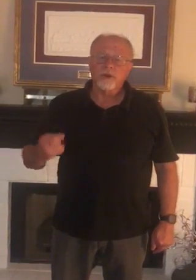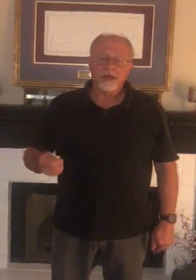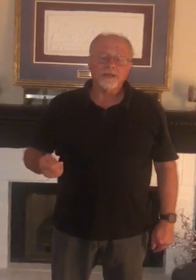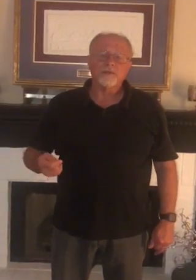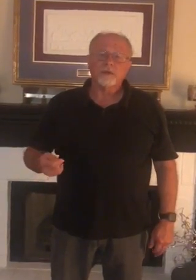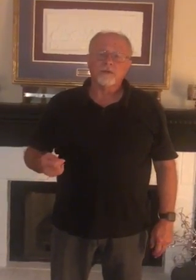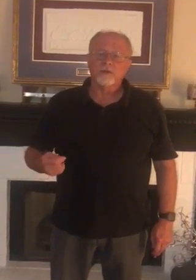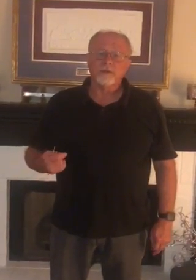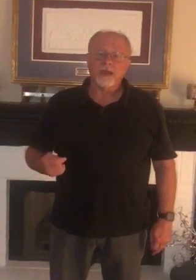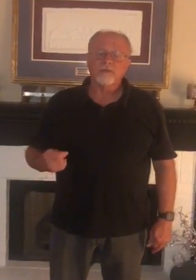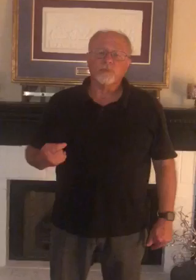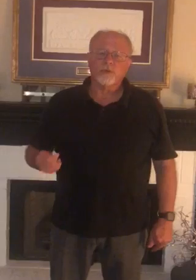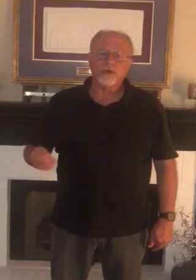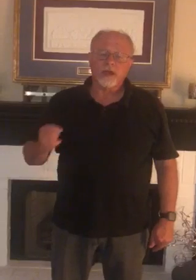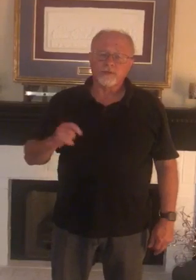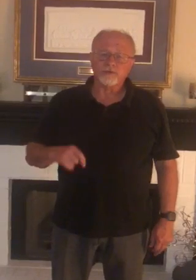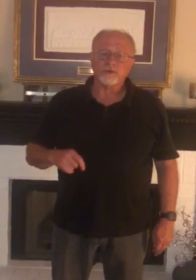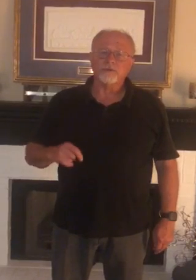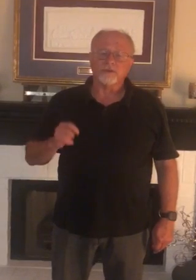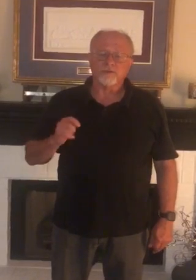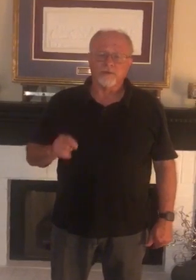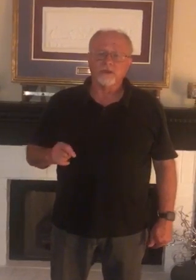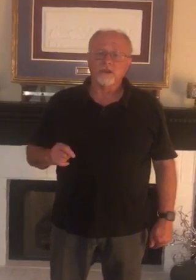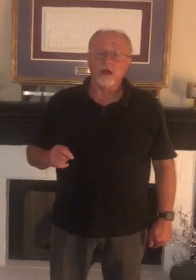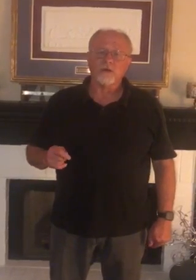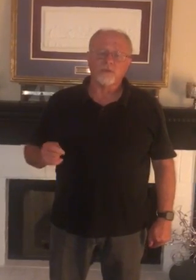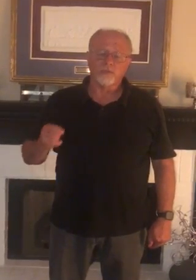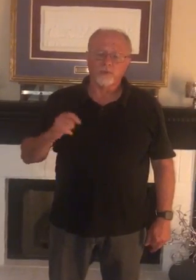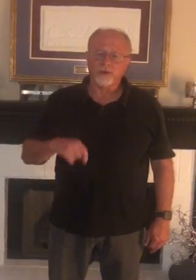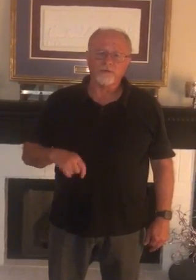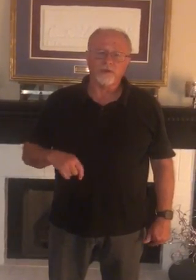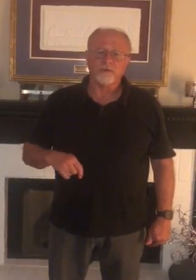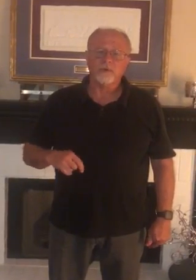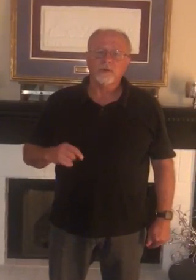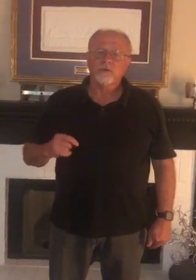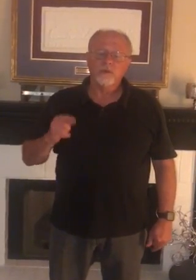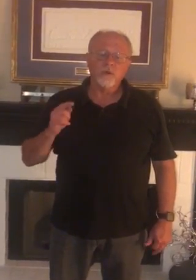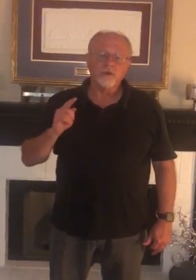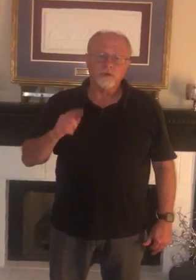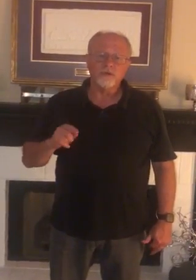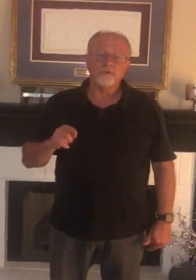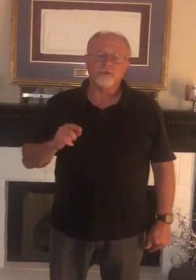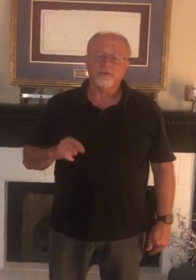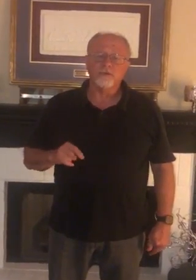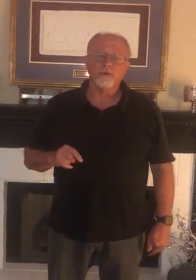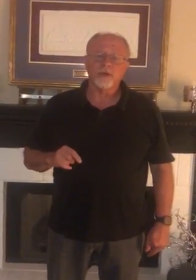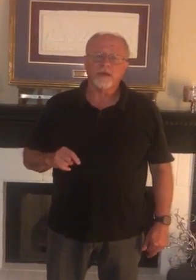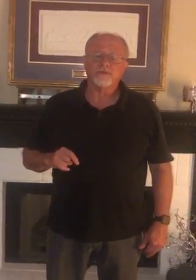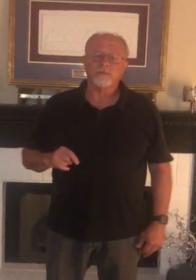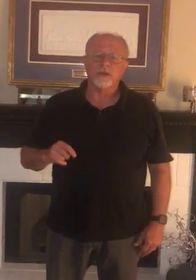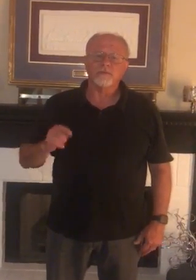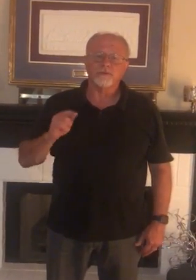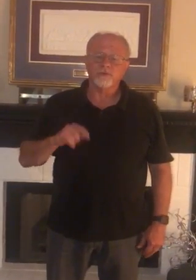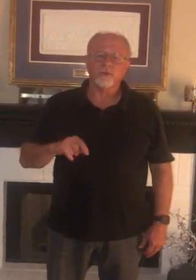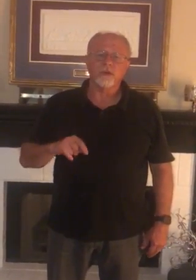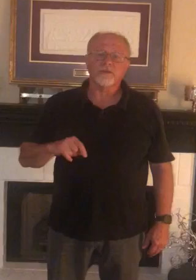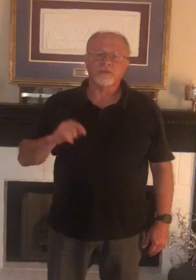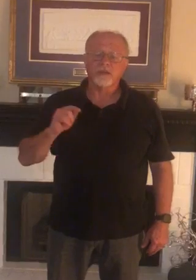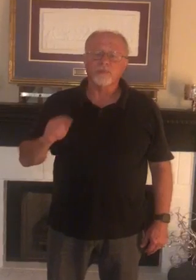night, we are going to be having prayer at the church at 7 o'clock with the prayer team. We want you to do your best to be able to join us in